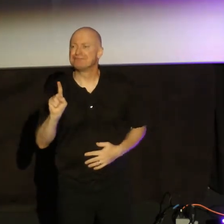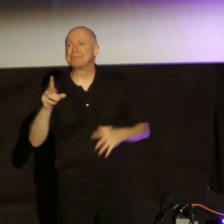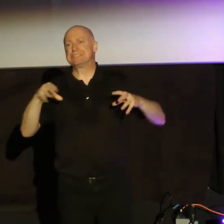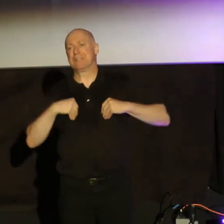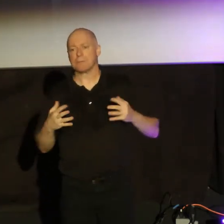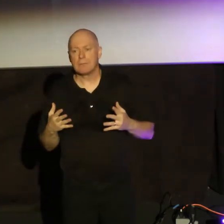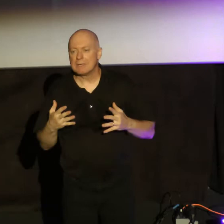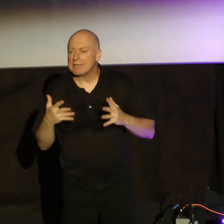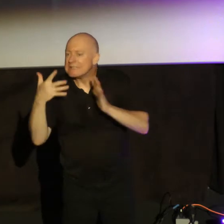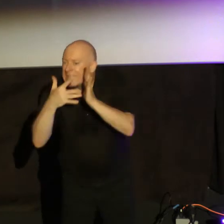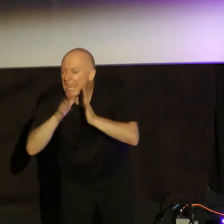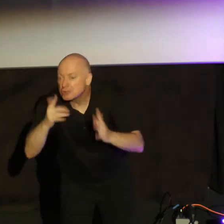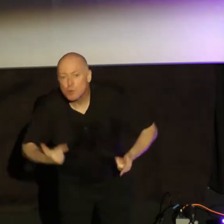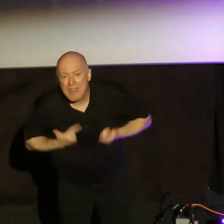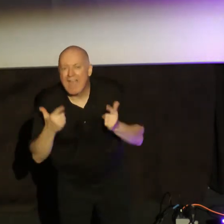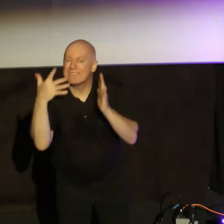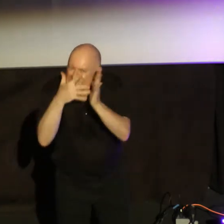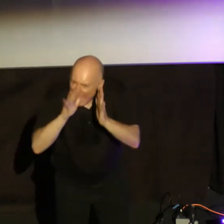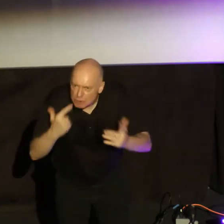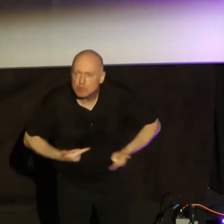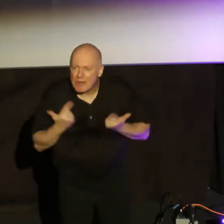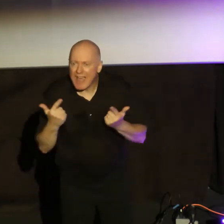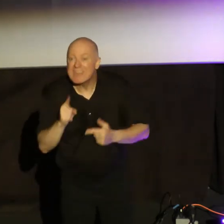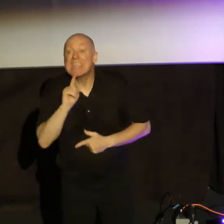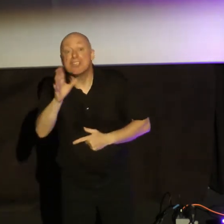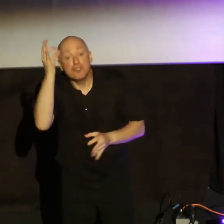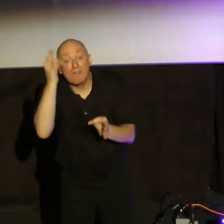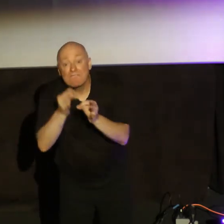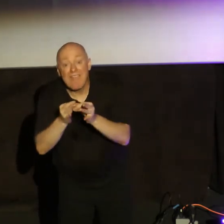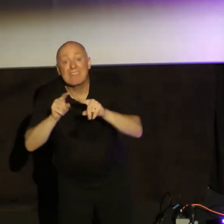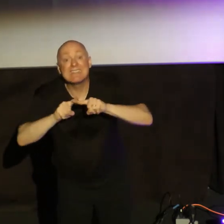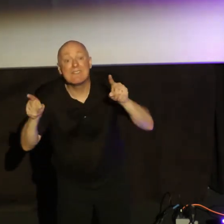test your life. Is your faith any different than the demons?